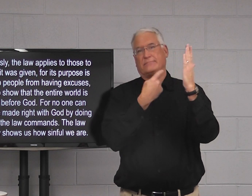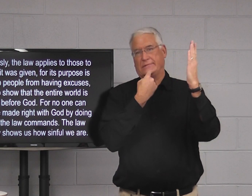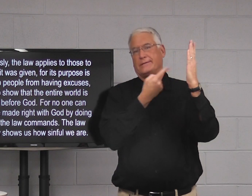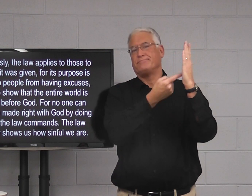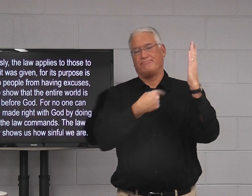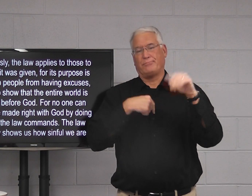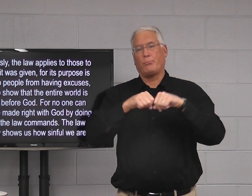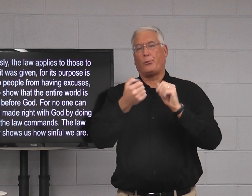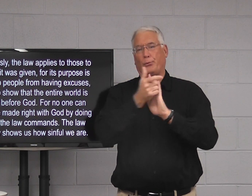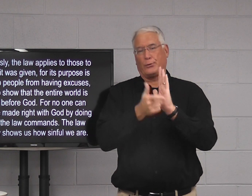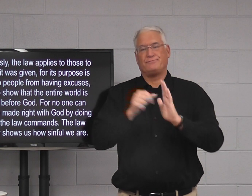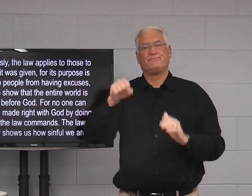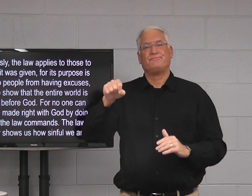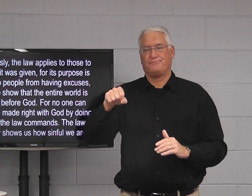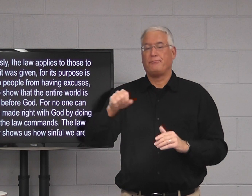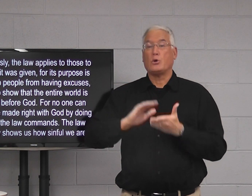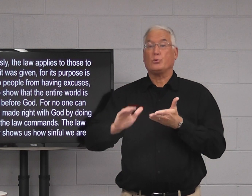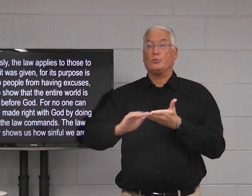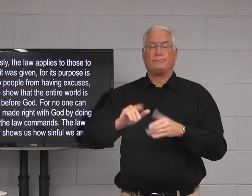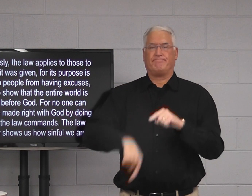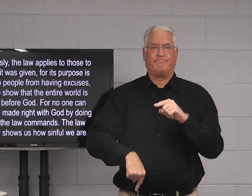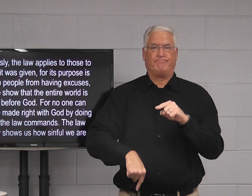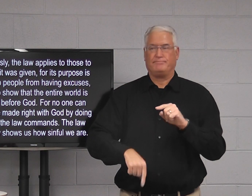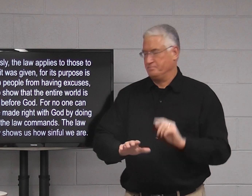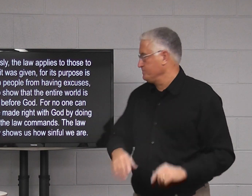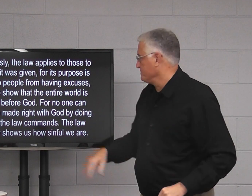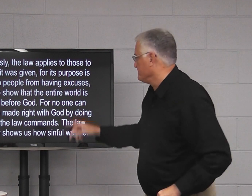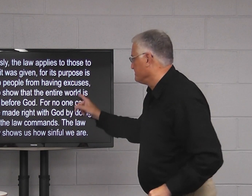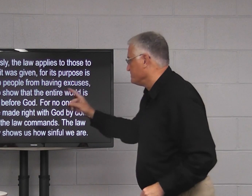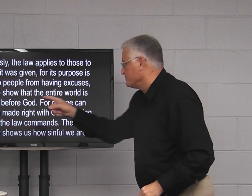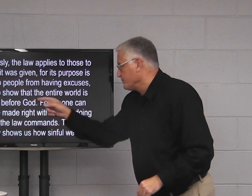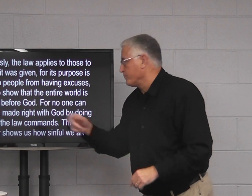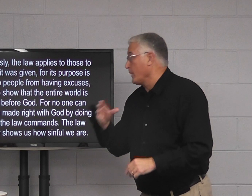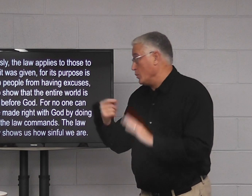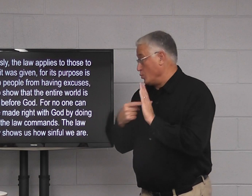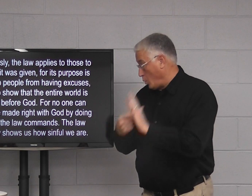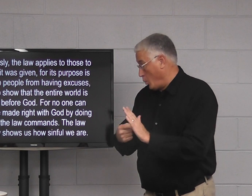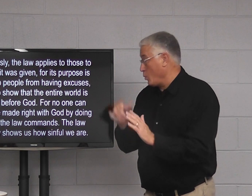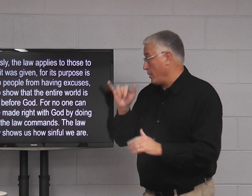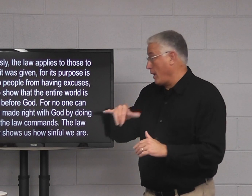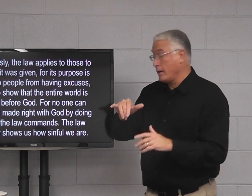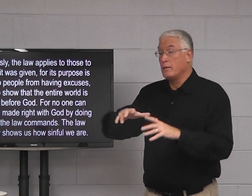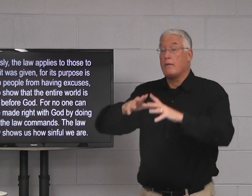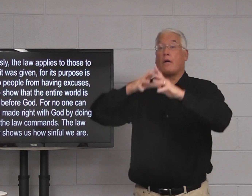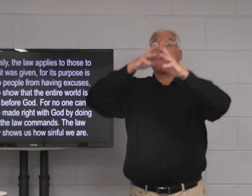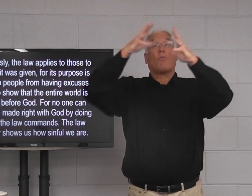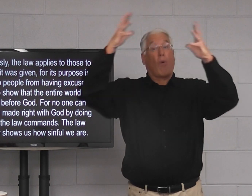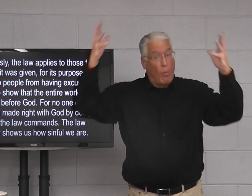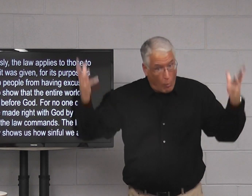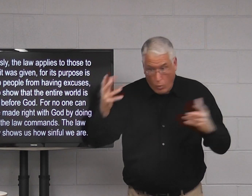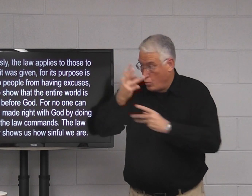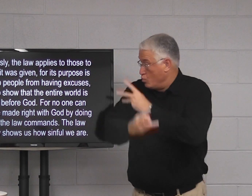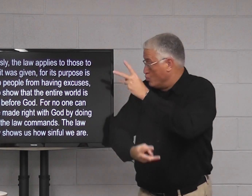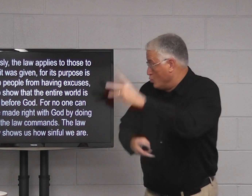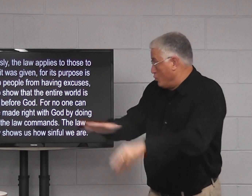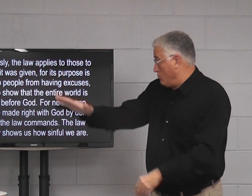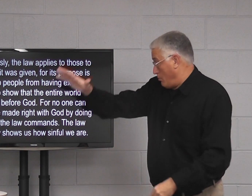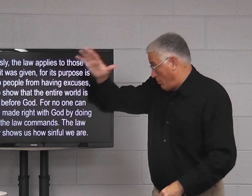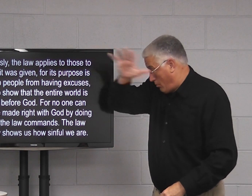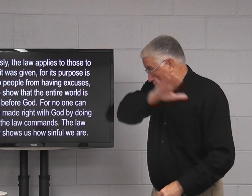Because the law shows us that we can't keep the law. And to show that the entire world